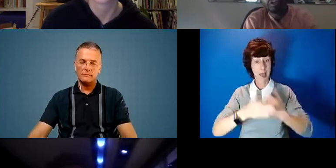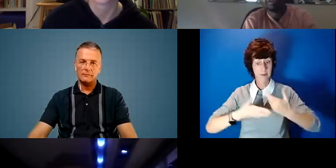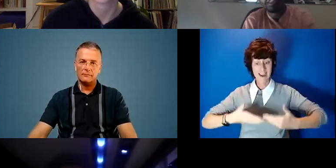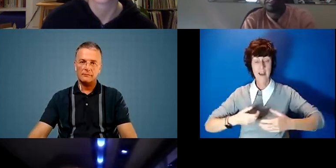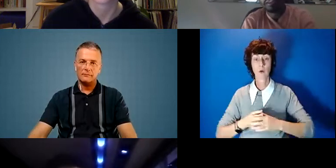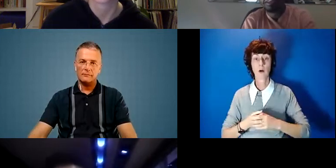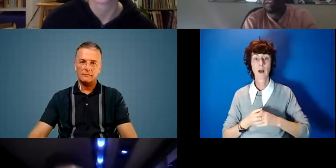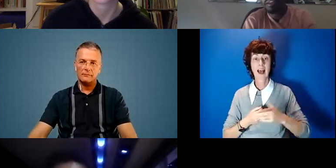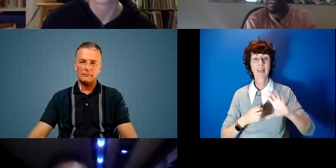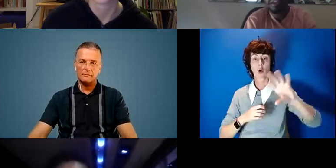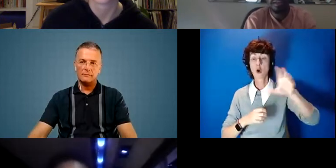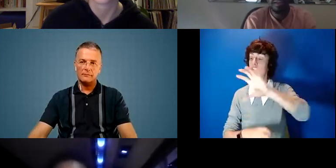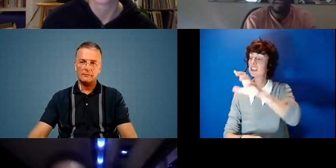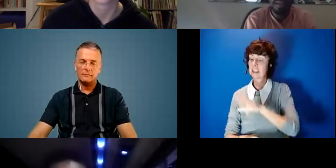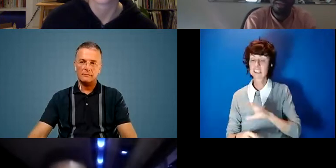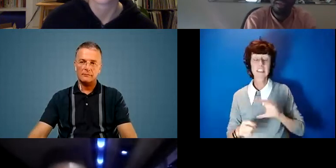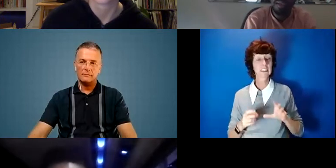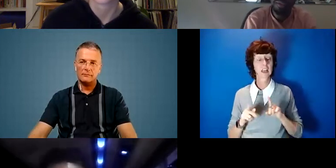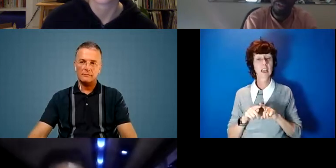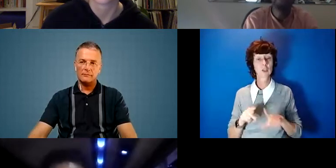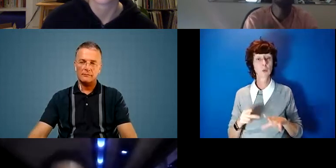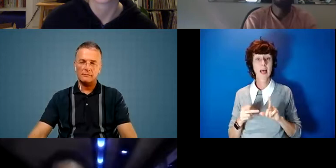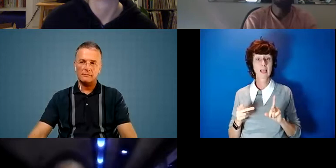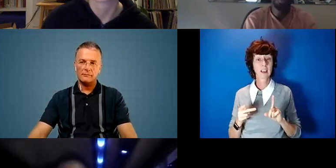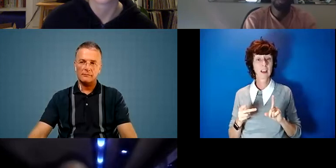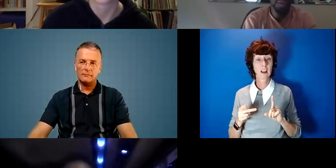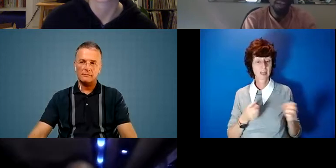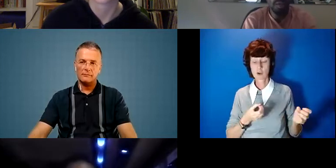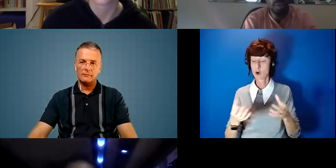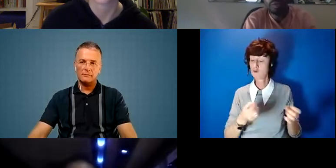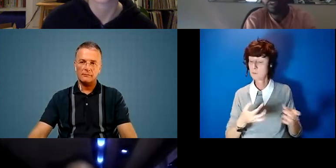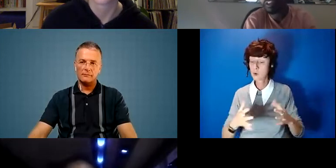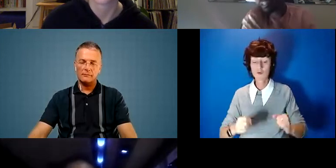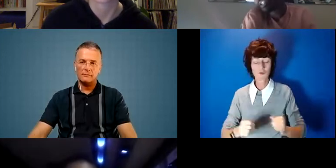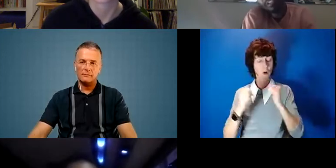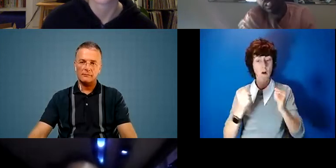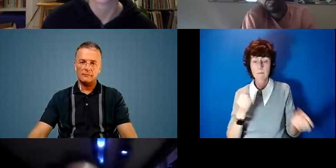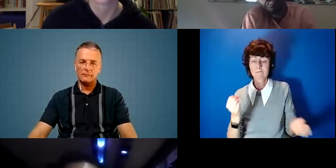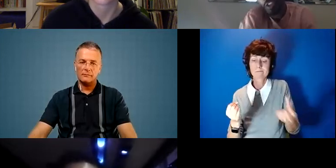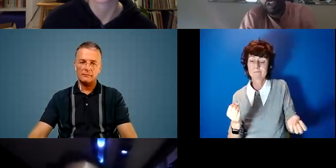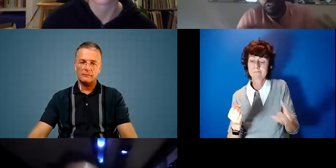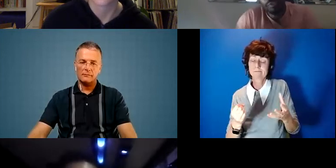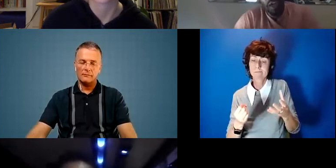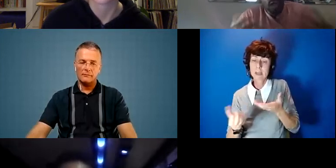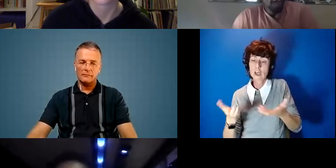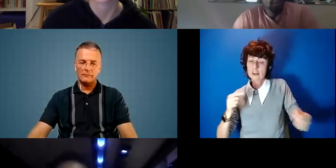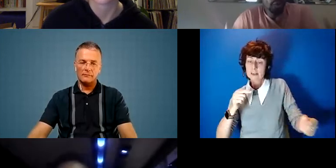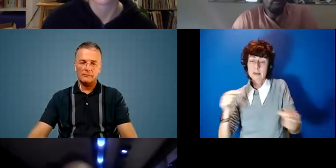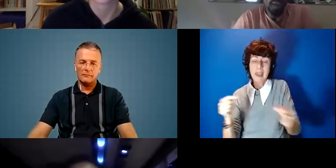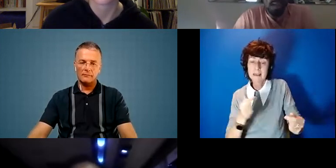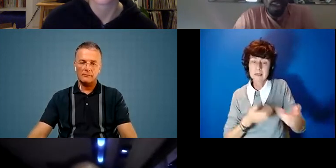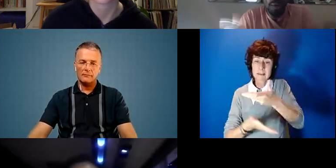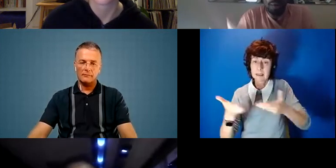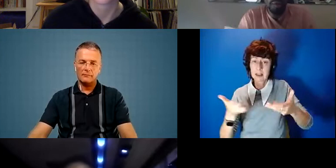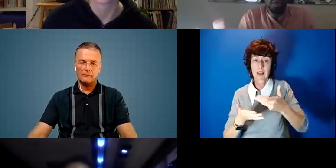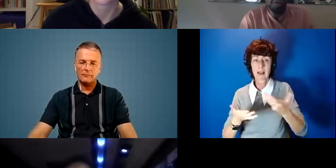course, the continent is is kind of contributing quite strongly to to this. But it's kind of it's not out of our own